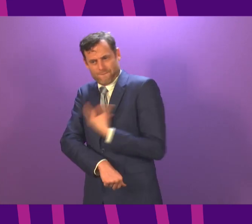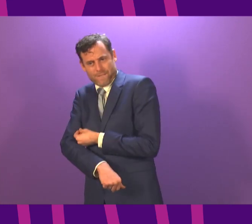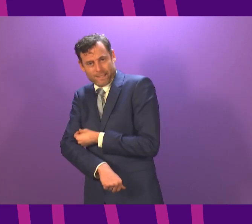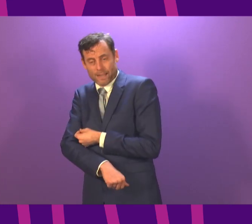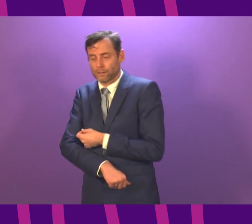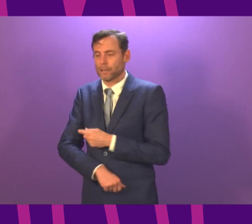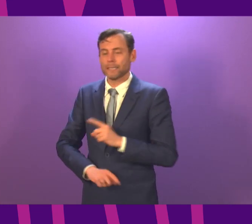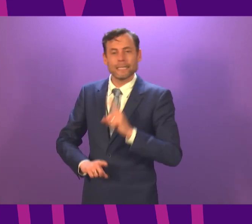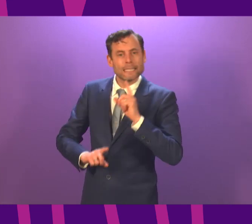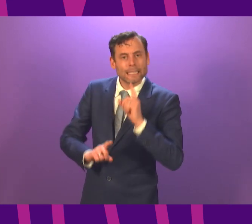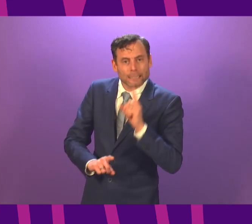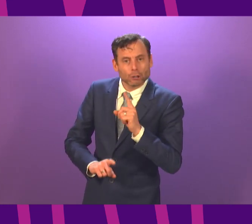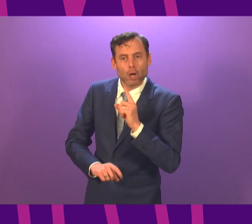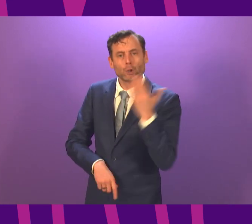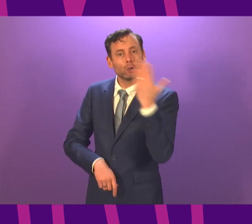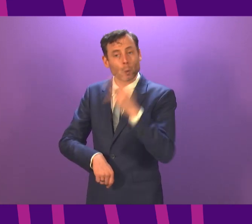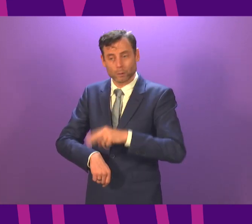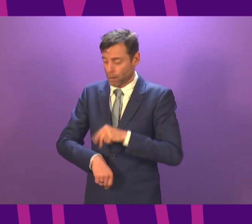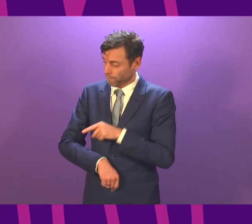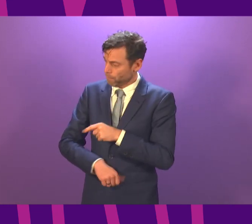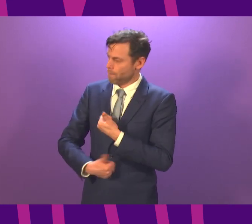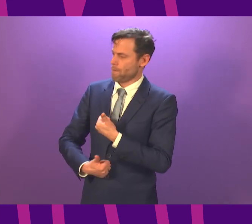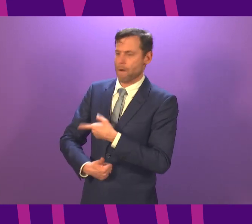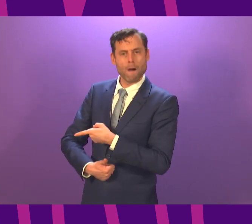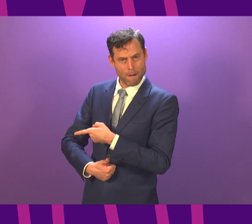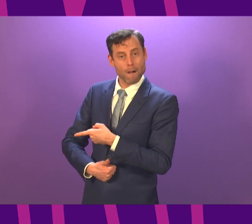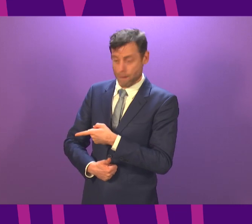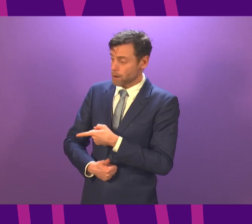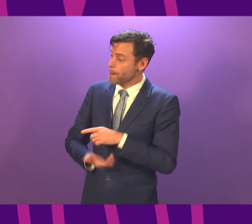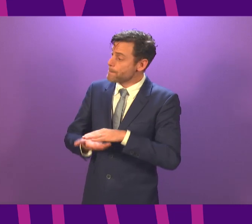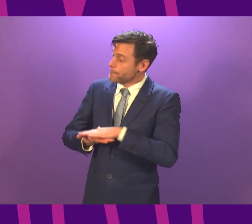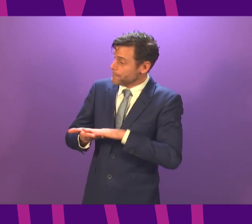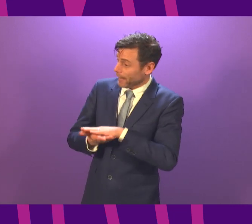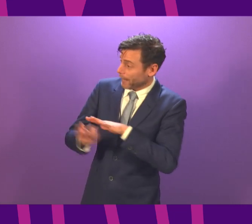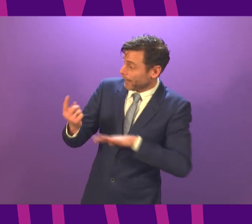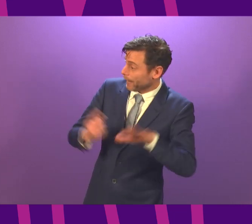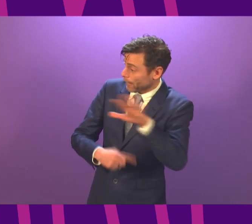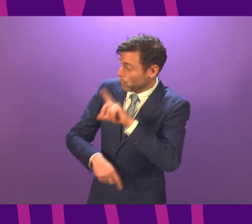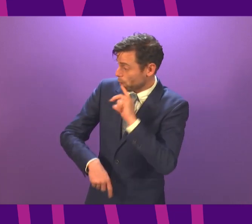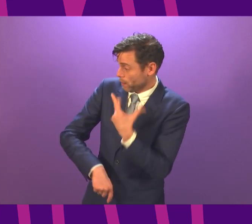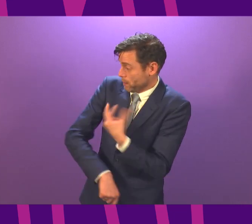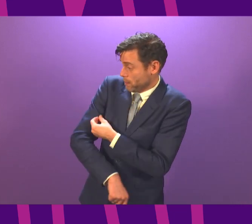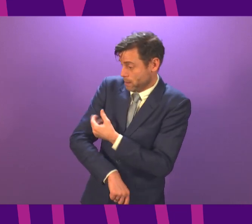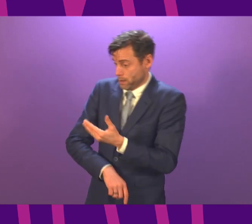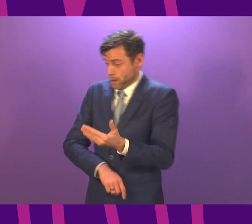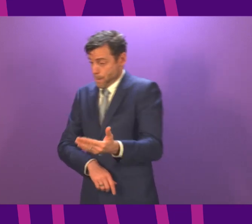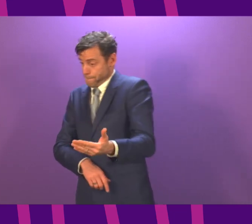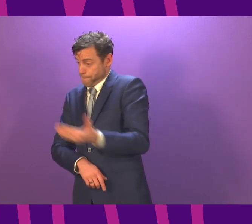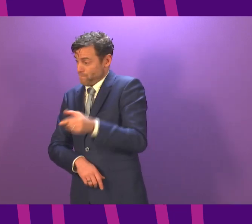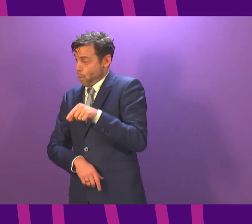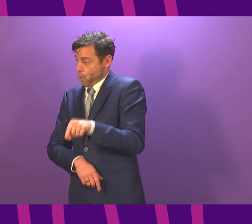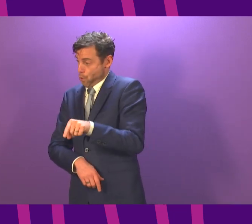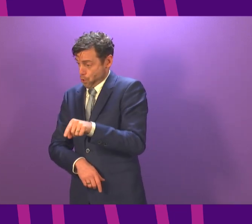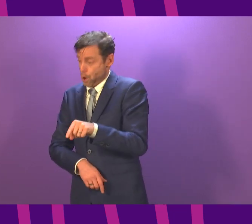Can the First Minister assure us that teachers and school staff will see meaningful progress on this before the review date